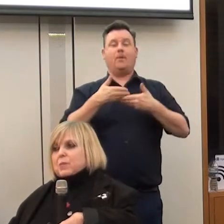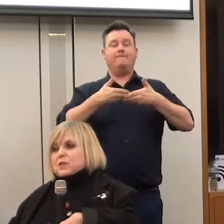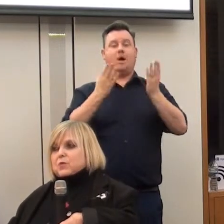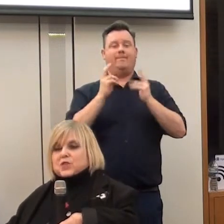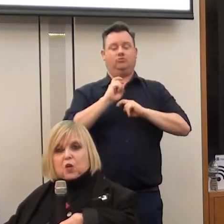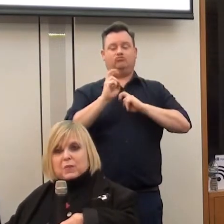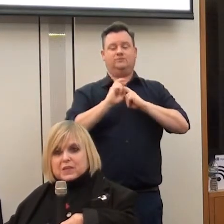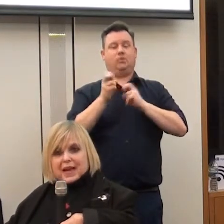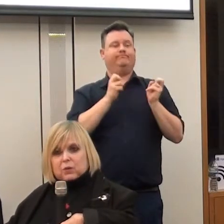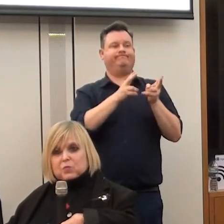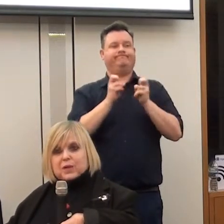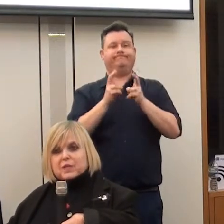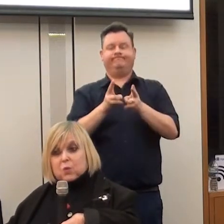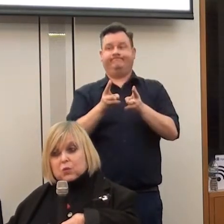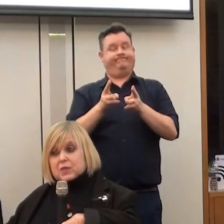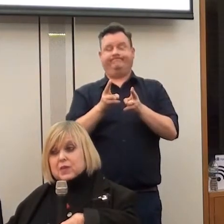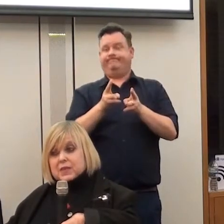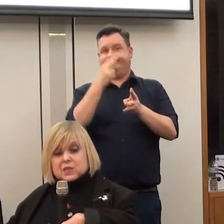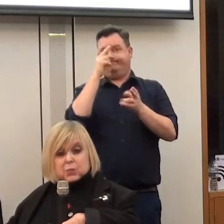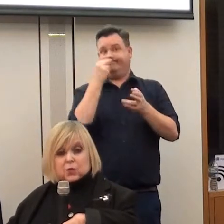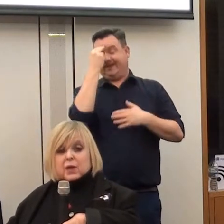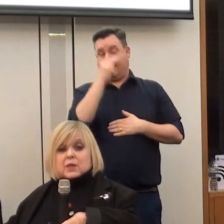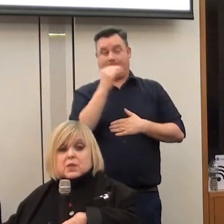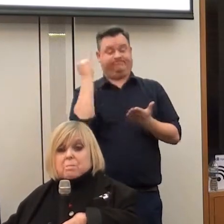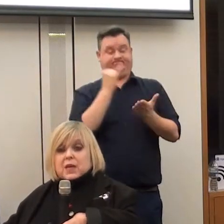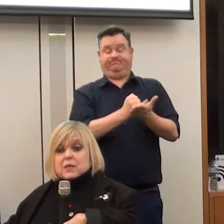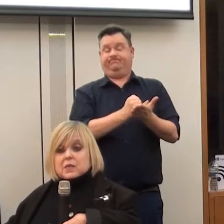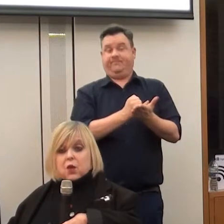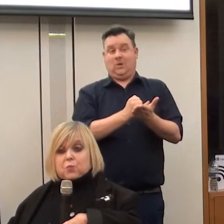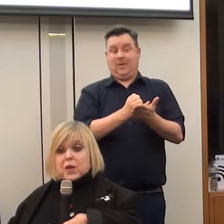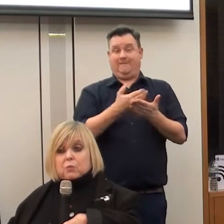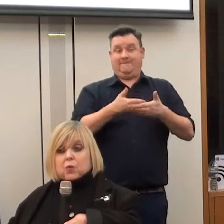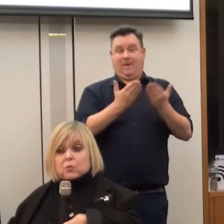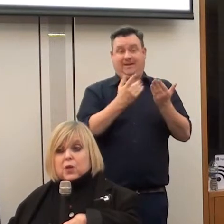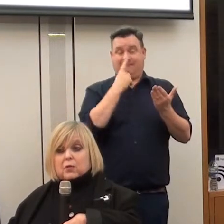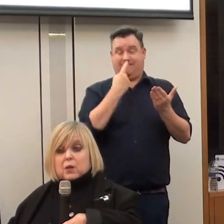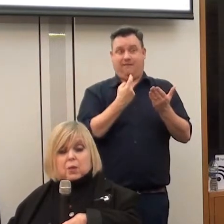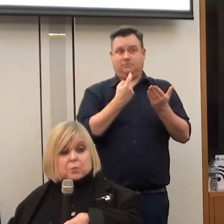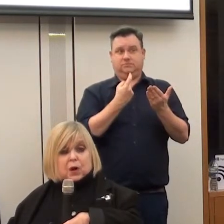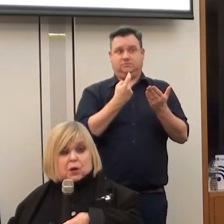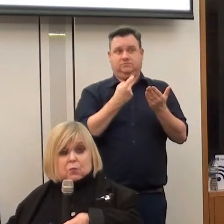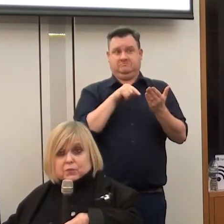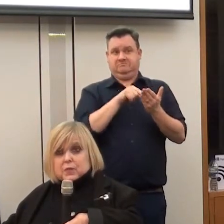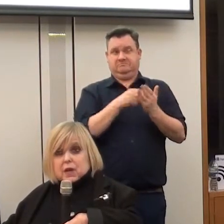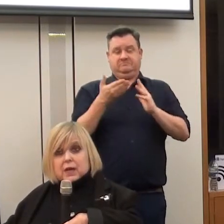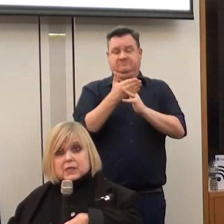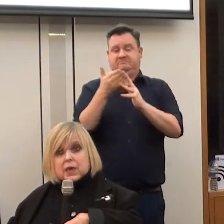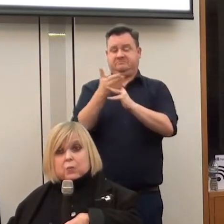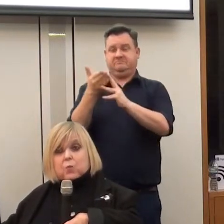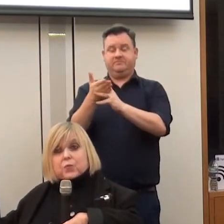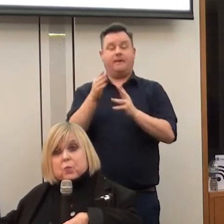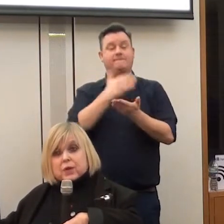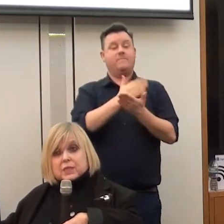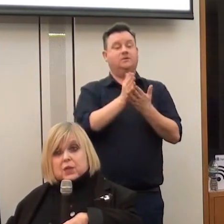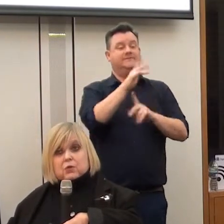system, it was so misnamed because it wasn't accessible to millions of people that are part of society